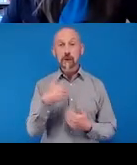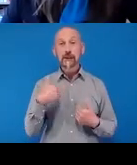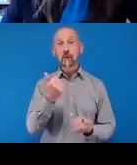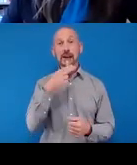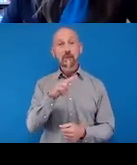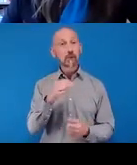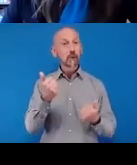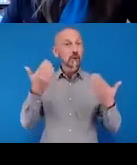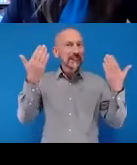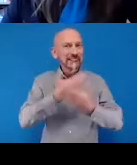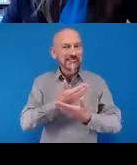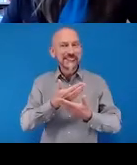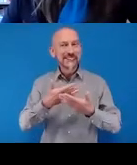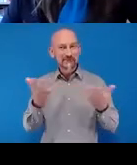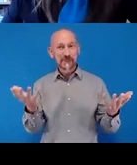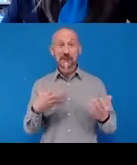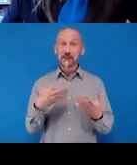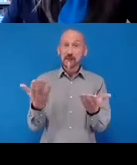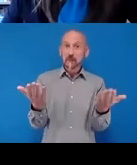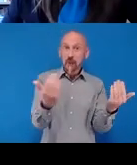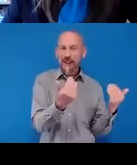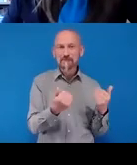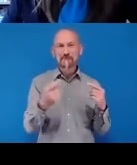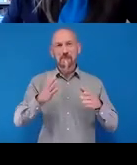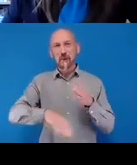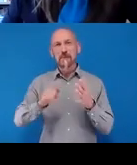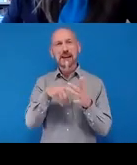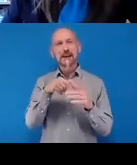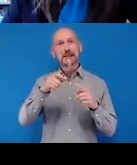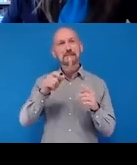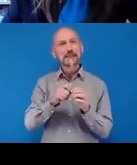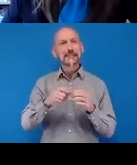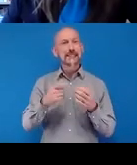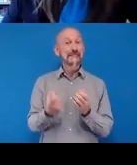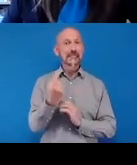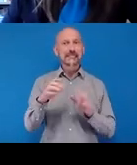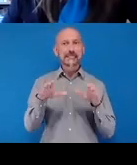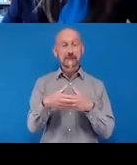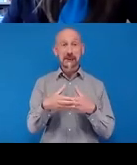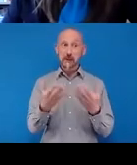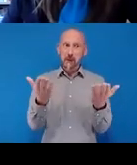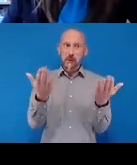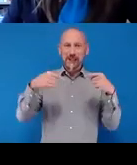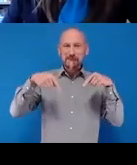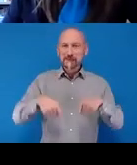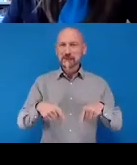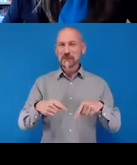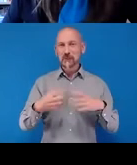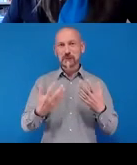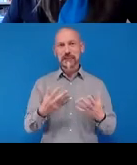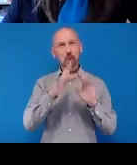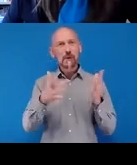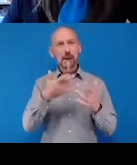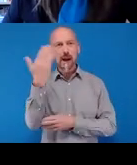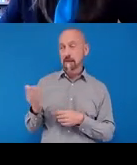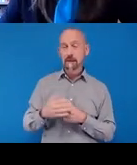We are very much looking forward to supporting you with today's webinar, Universal Health Coverage and Eye Health, New Targets for